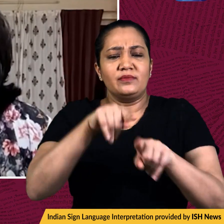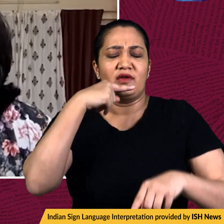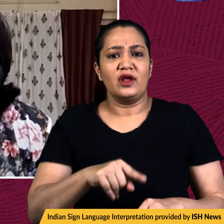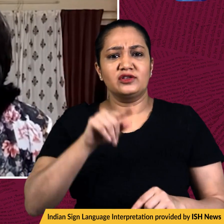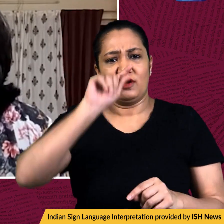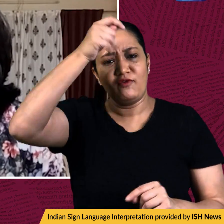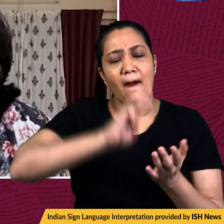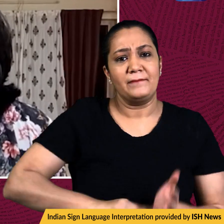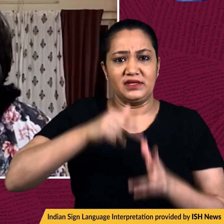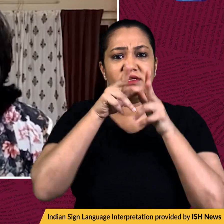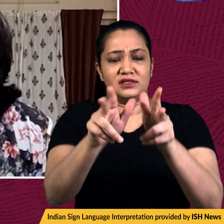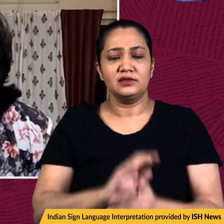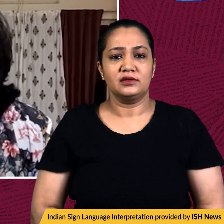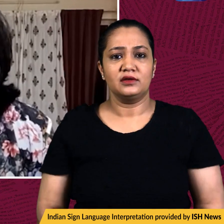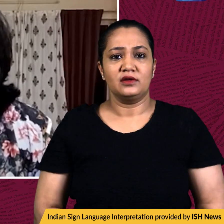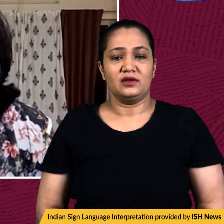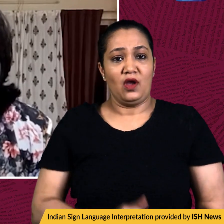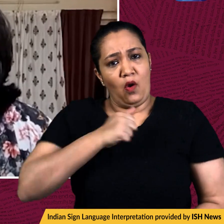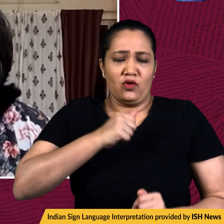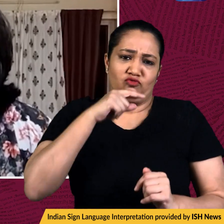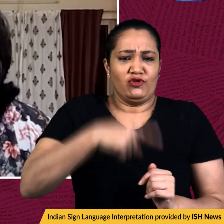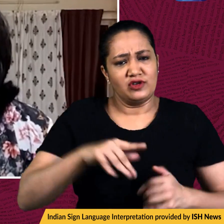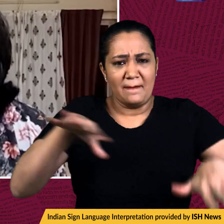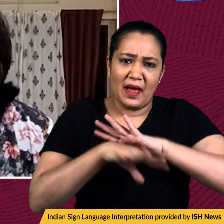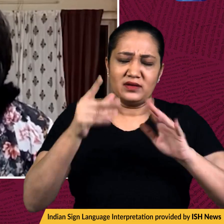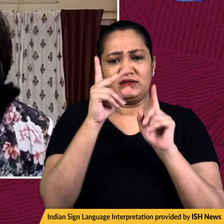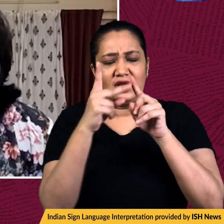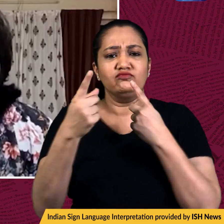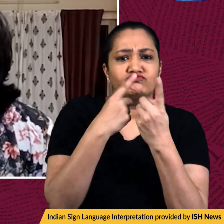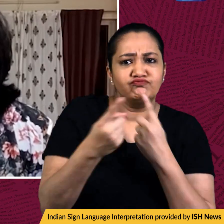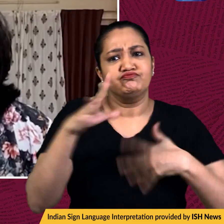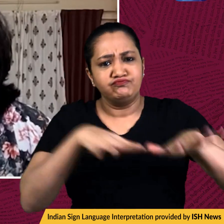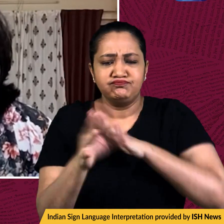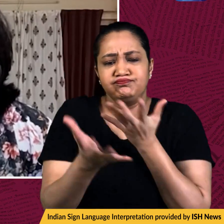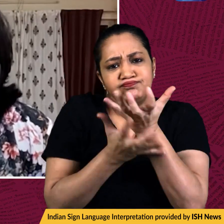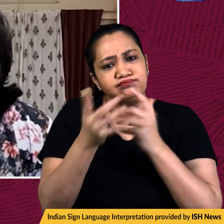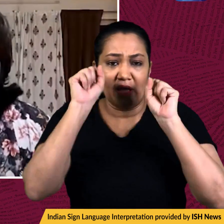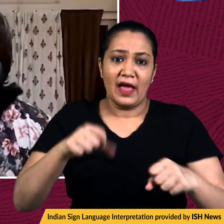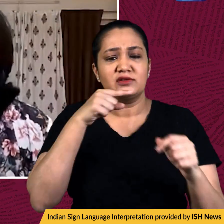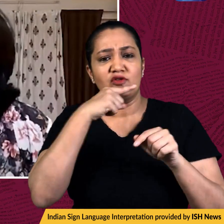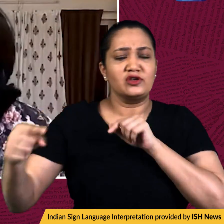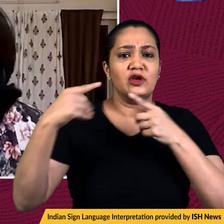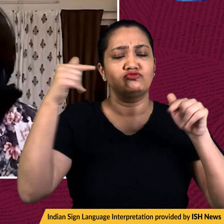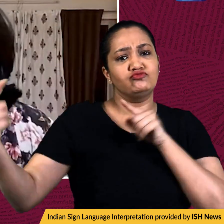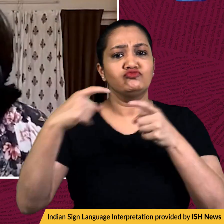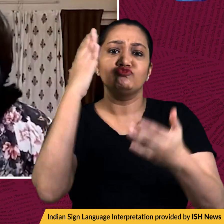foreign minister has said today that Moscow is ready for talks to end the fighting in Ukraine, but with a condition.